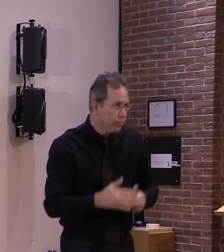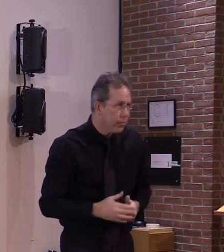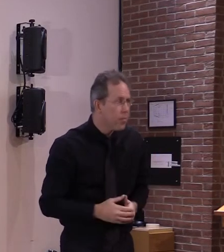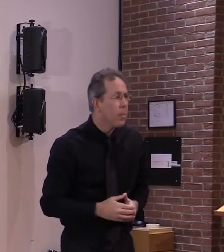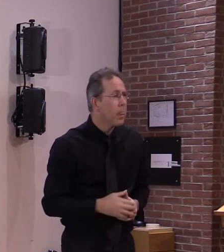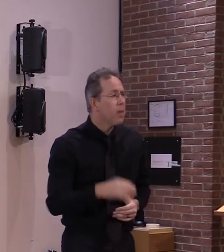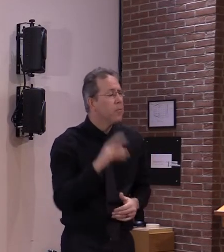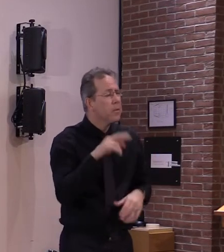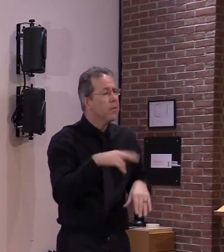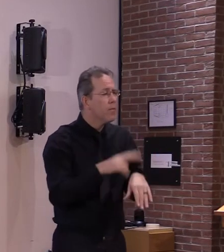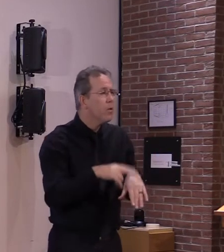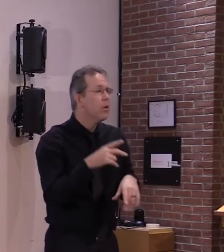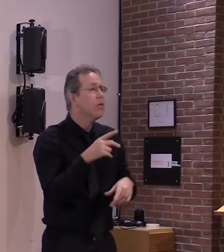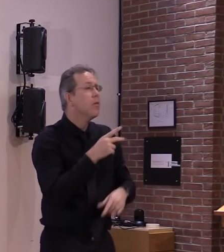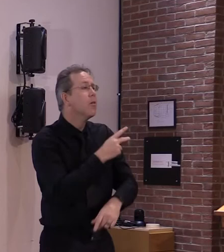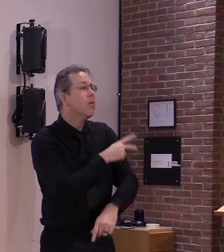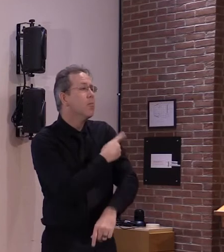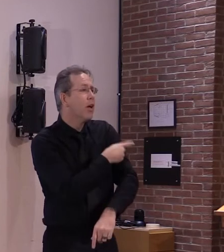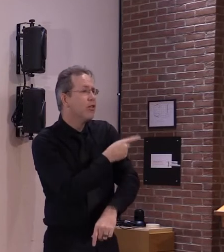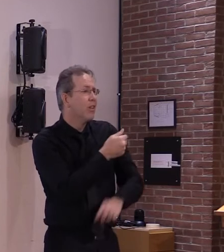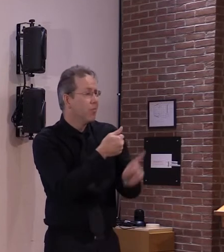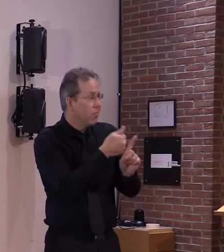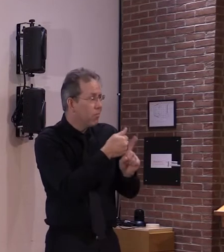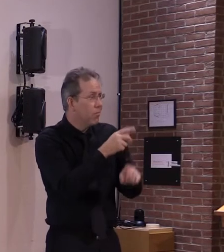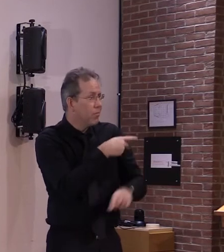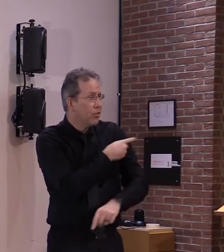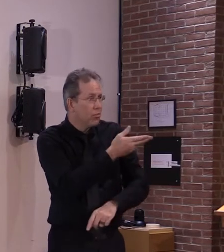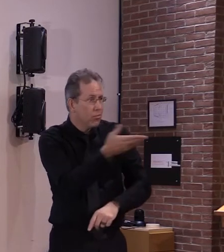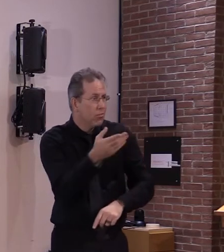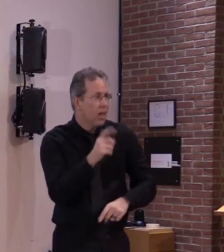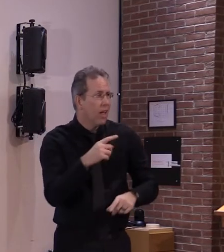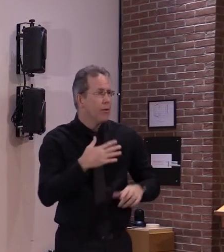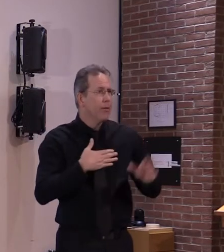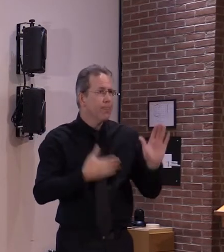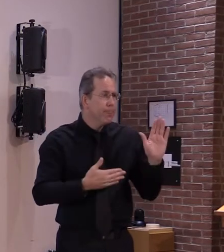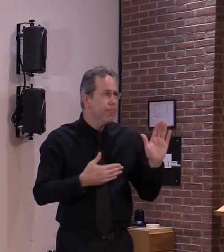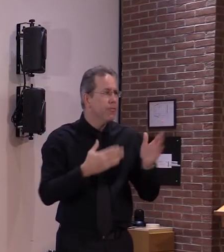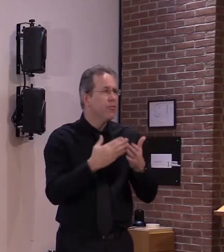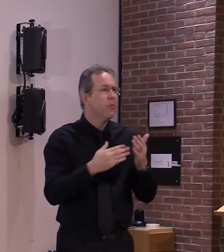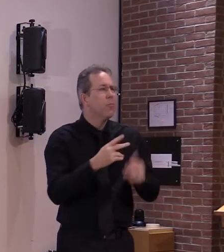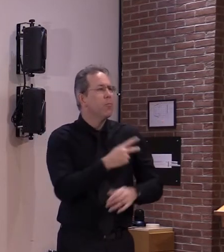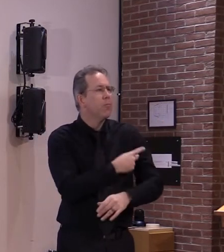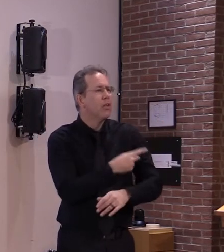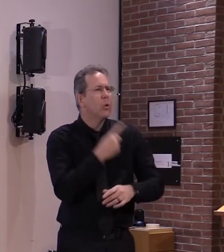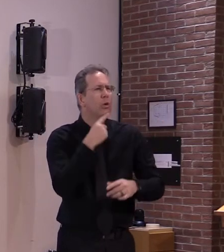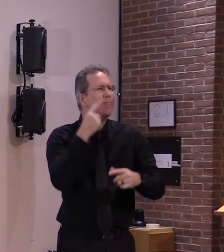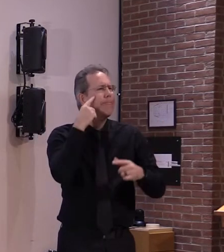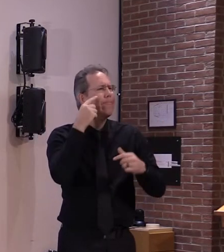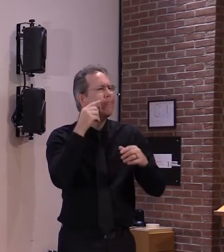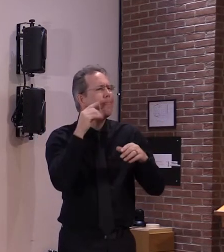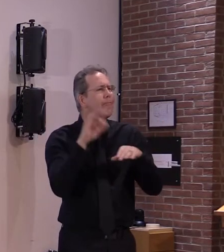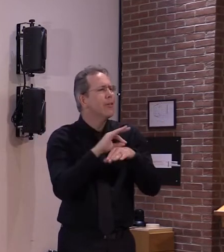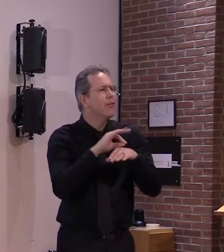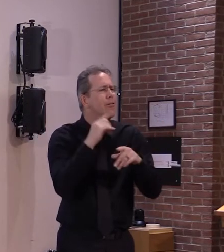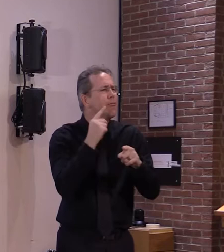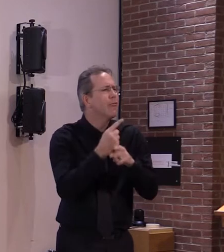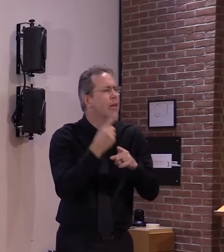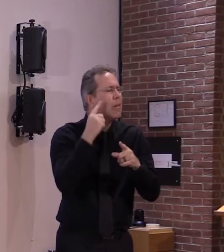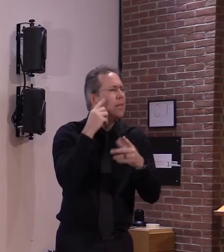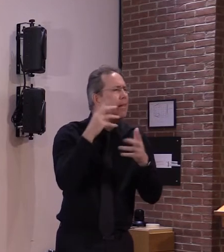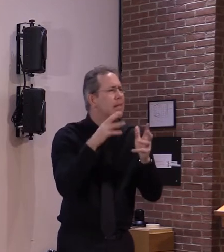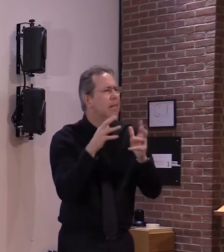the patient if the patient's uh cognition isn't adequate to uh to carry that out so